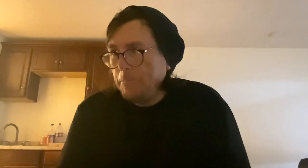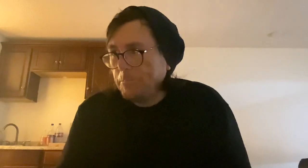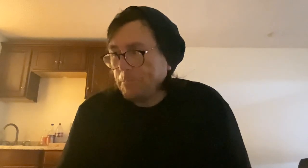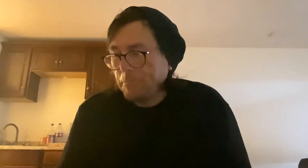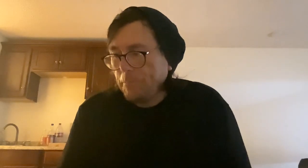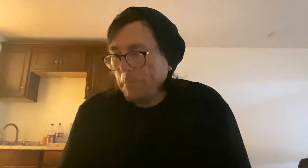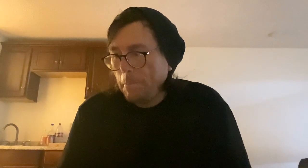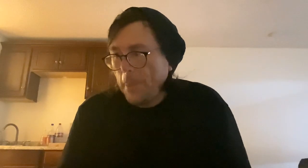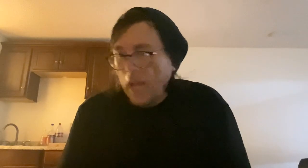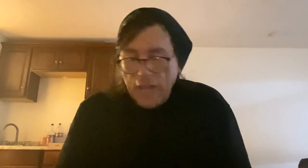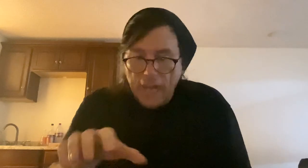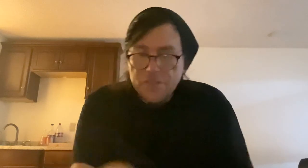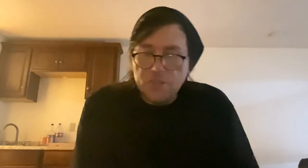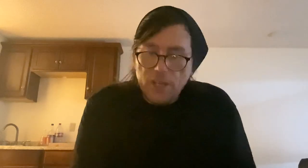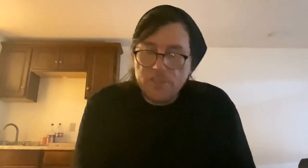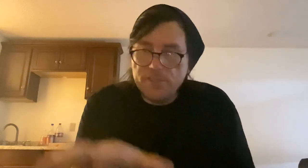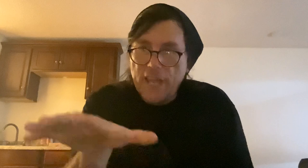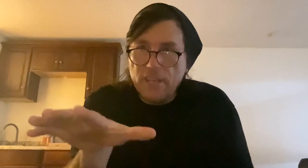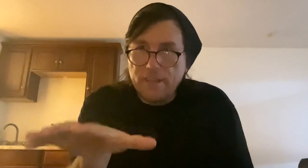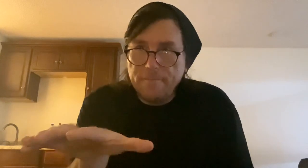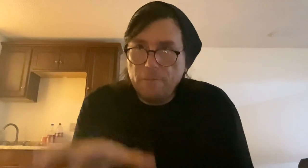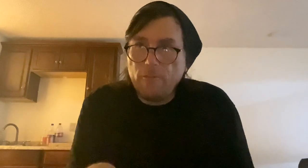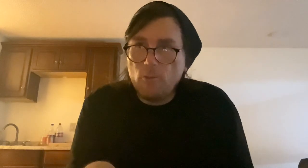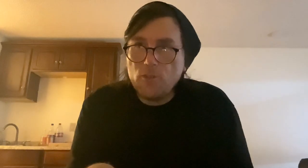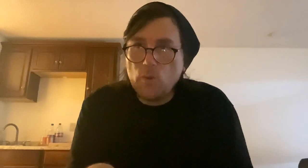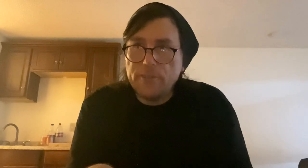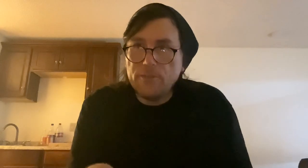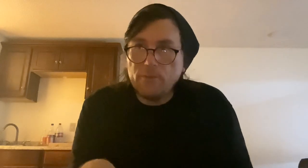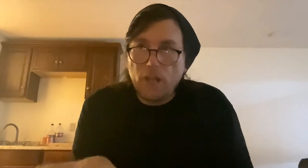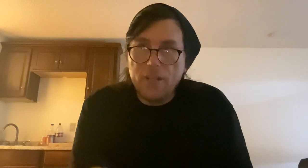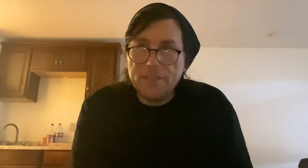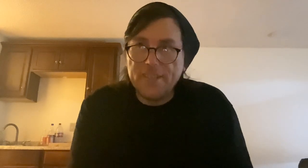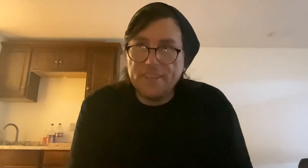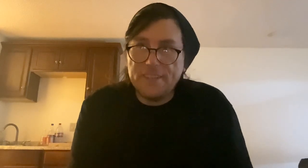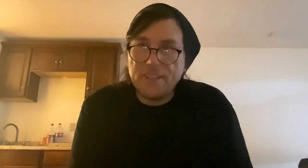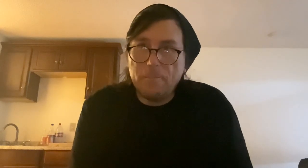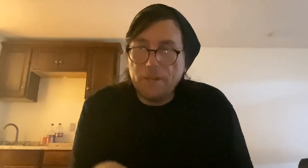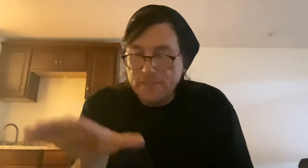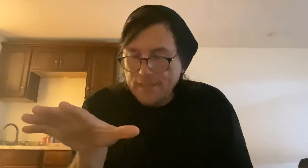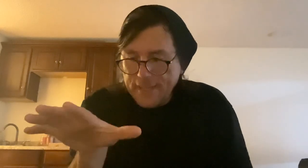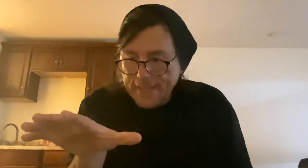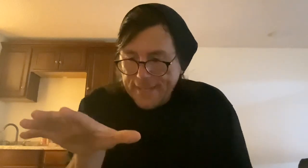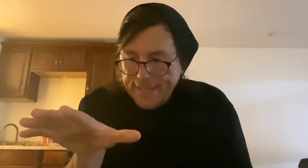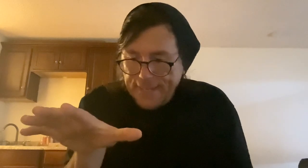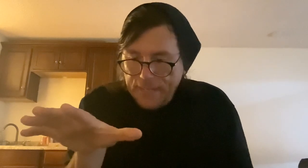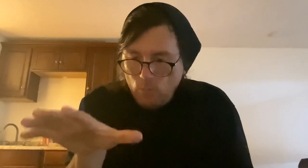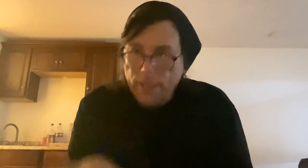I suggest that before trying to contact any of these companies, what you